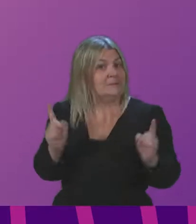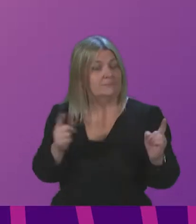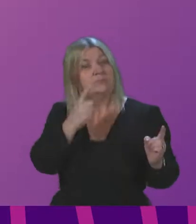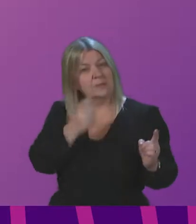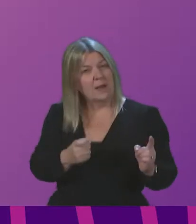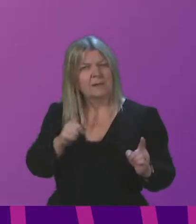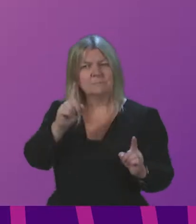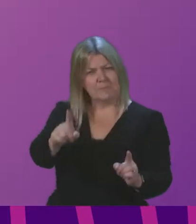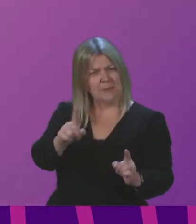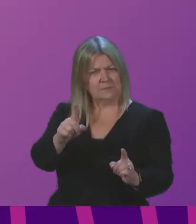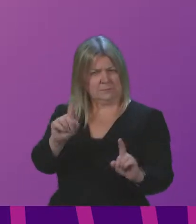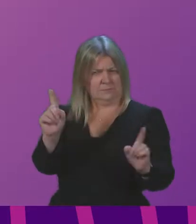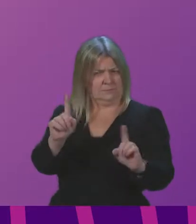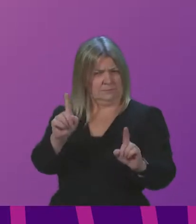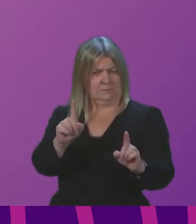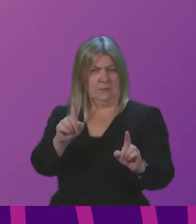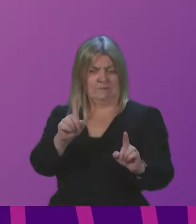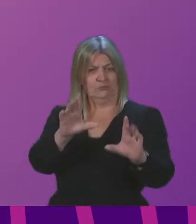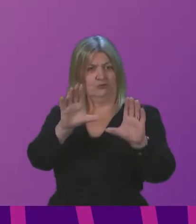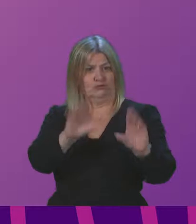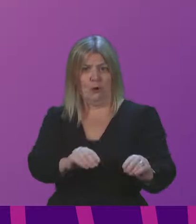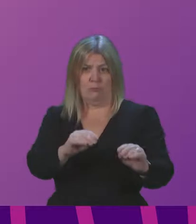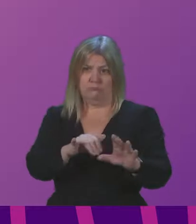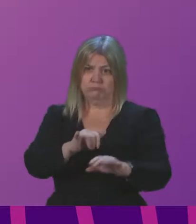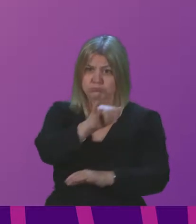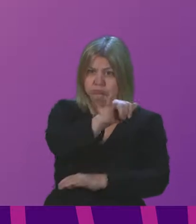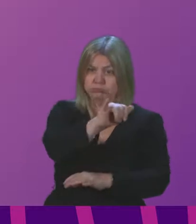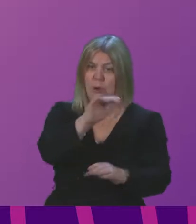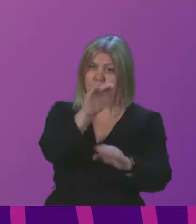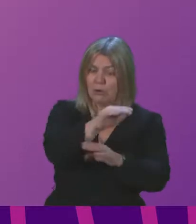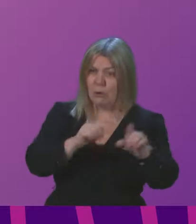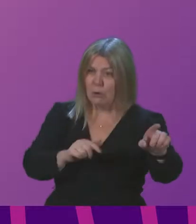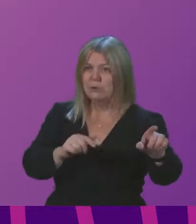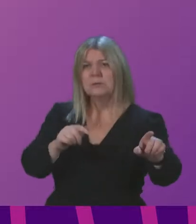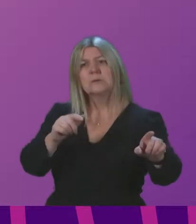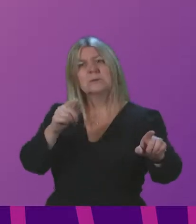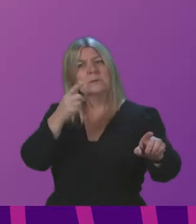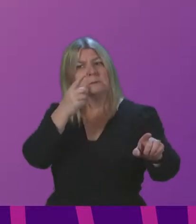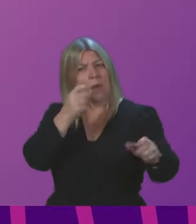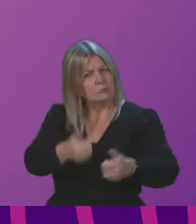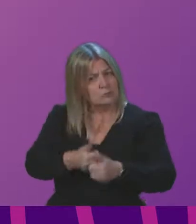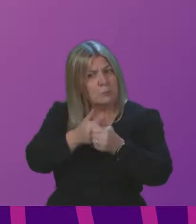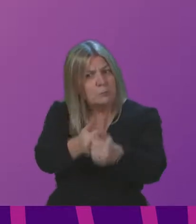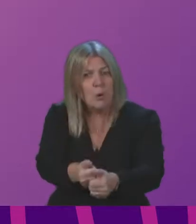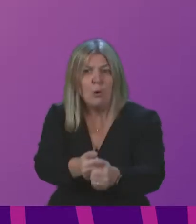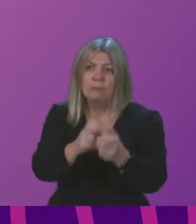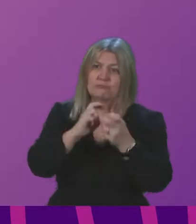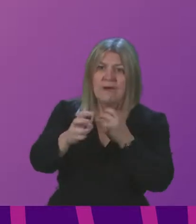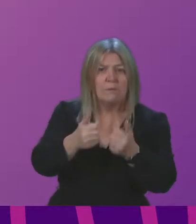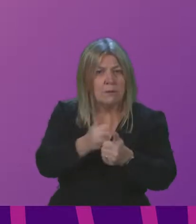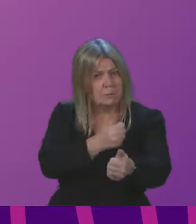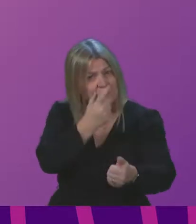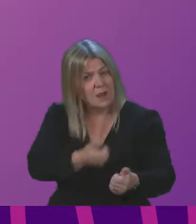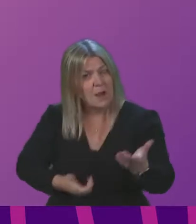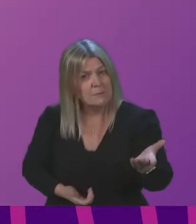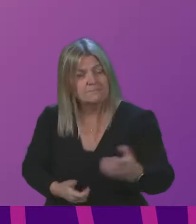a package of support for the travel industry? And I would welcome any assurance the Cabinet Secretary can offer on this point. I want to